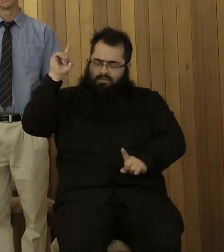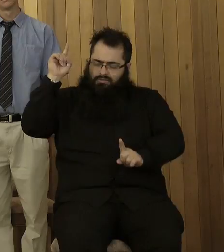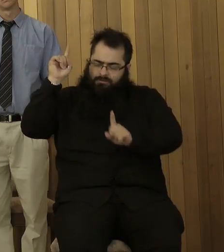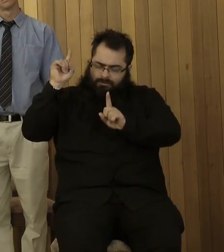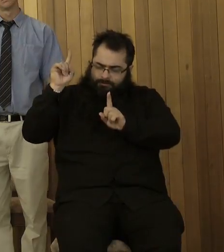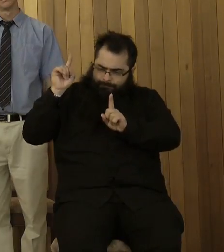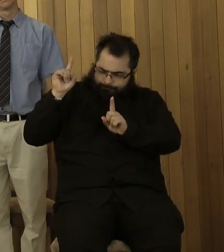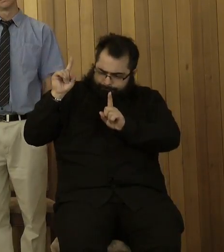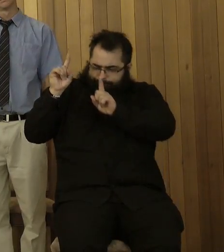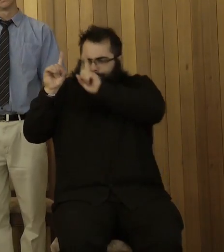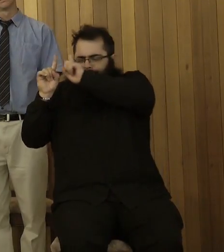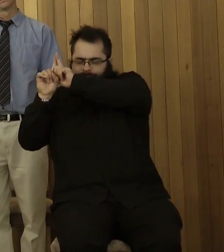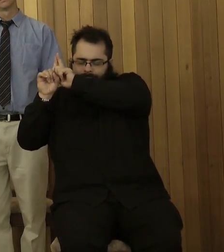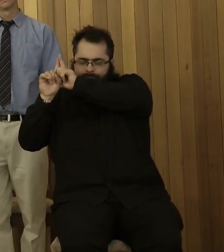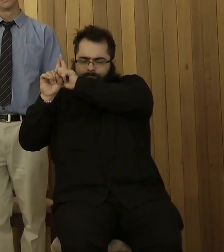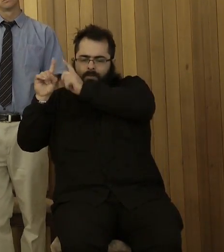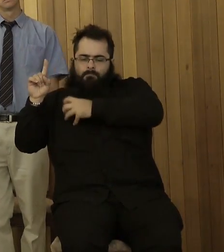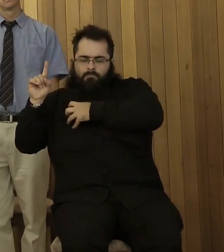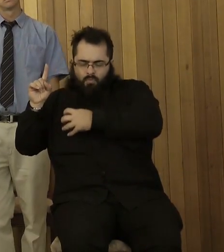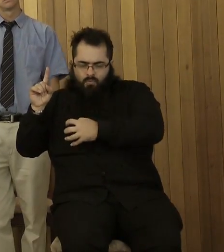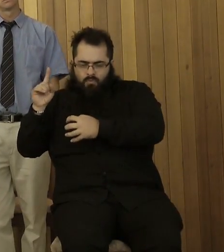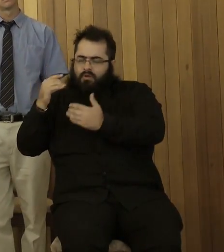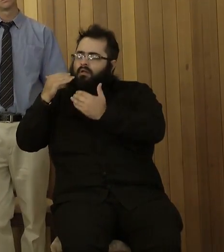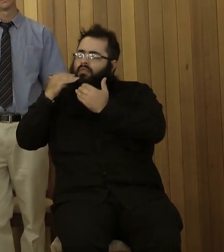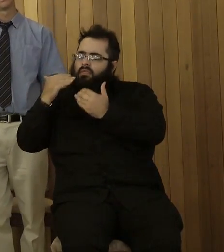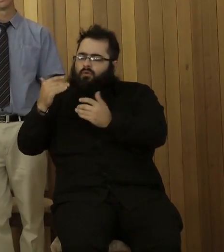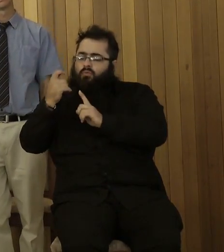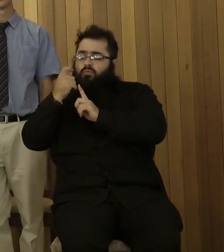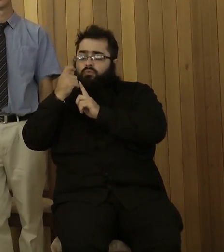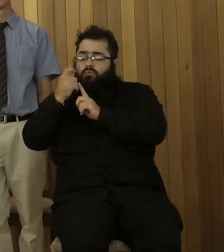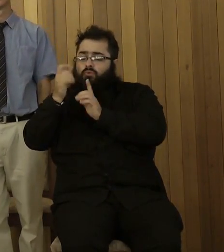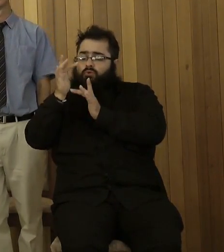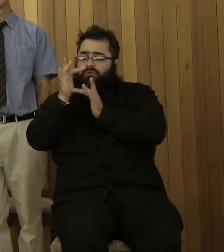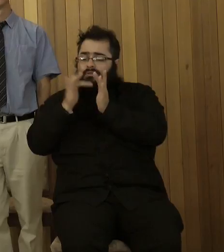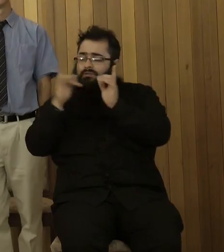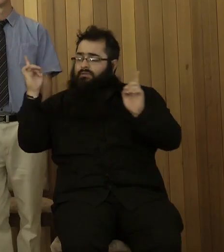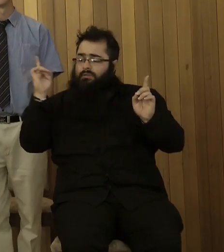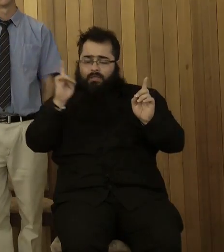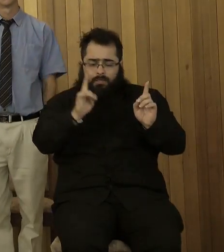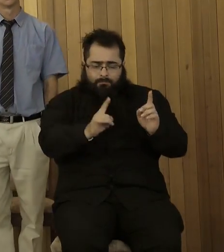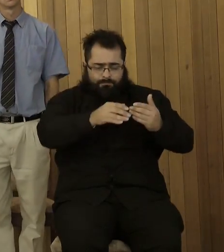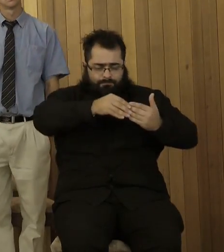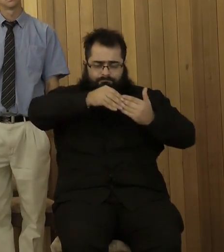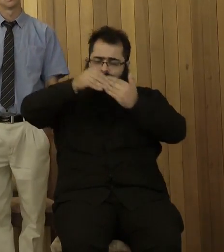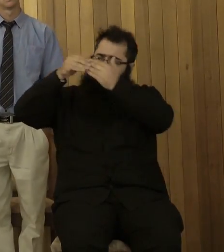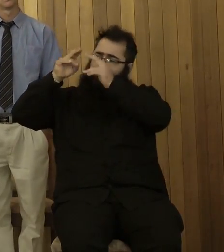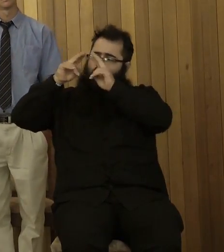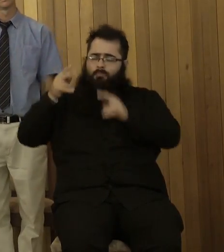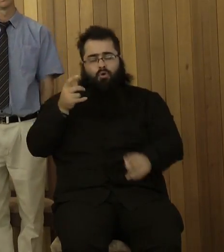and we thank You for when Jesus comes to bring us home to You, and we hope that will be soon. In Jesus'